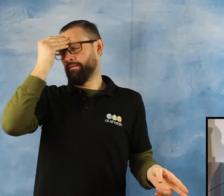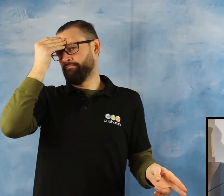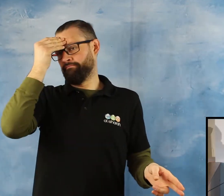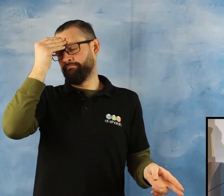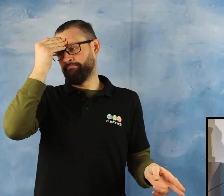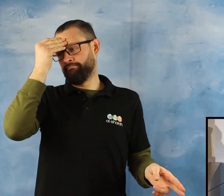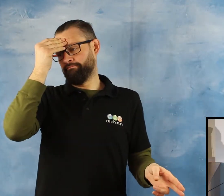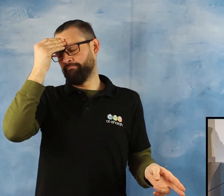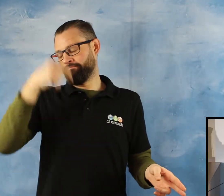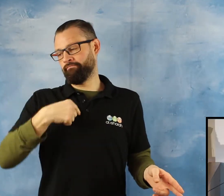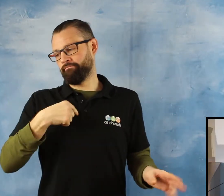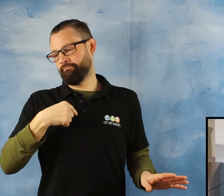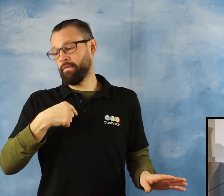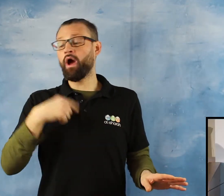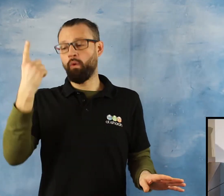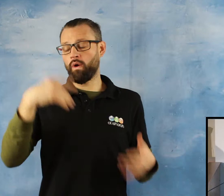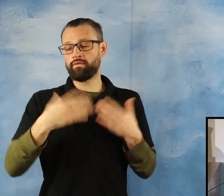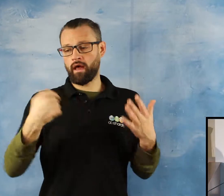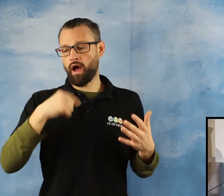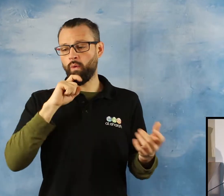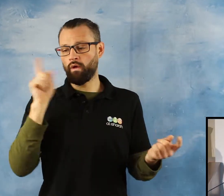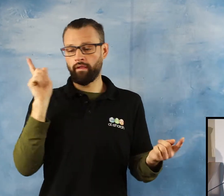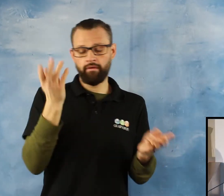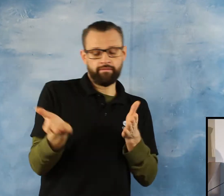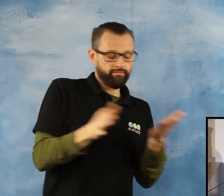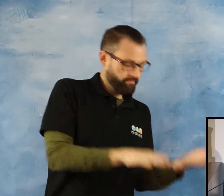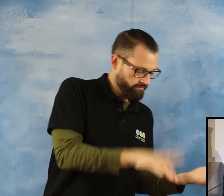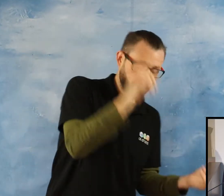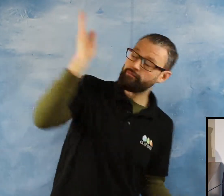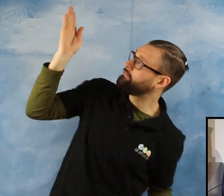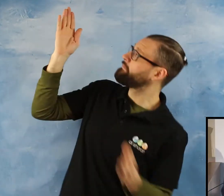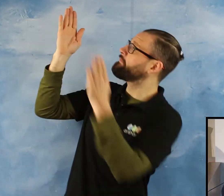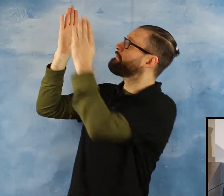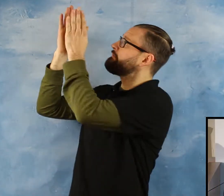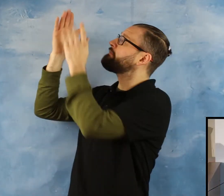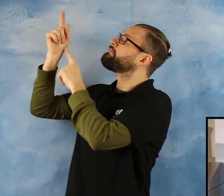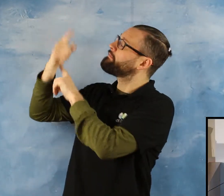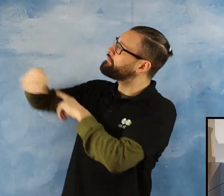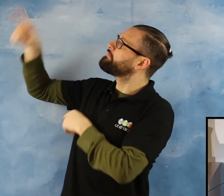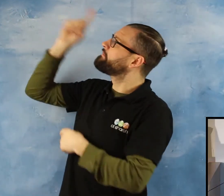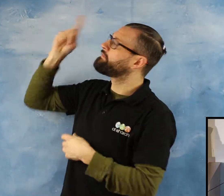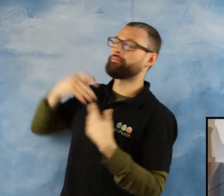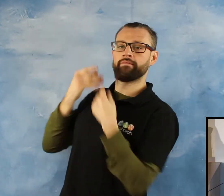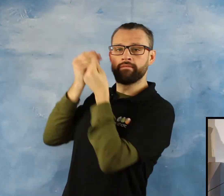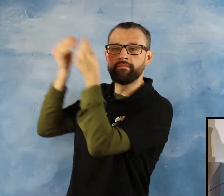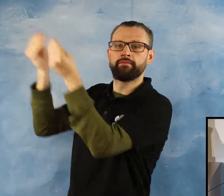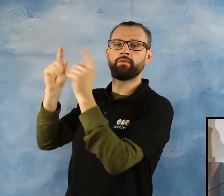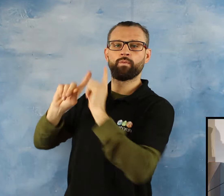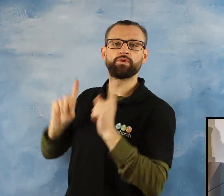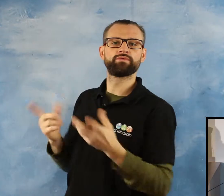Allah one day, coming to end of my life, what I am going to take with Allah subhanahu wa ta'ala. And today we would like to talk about